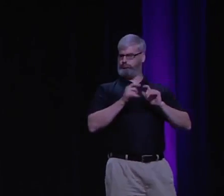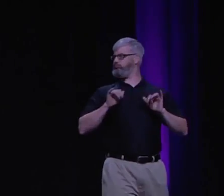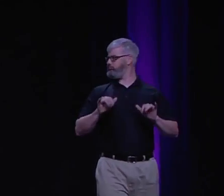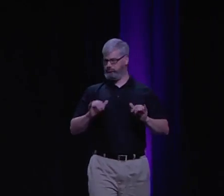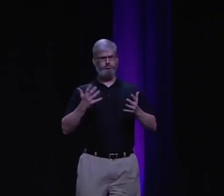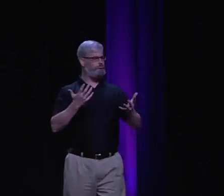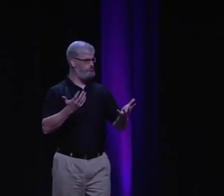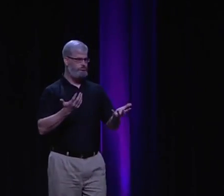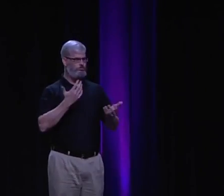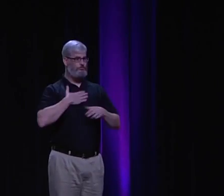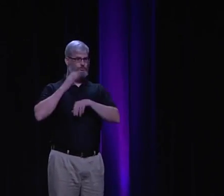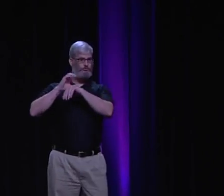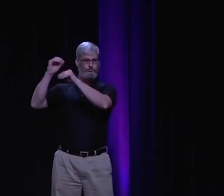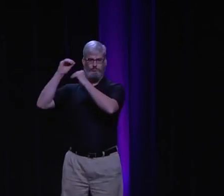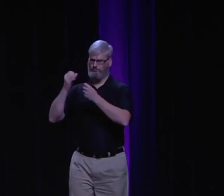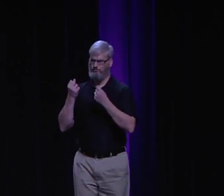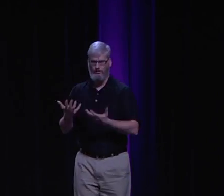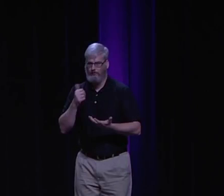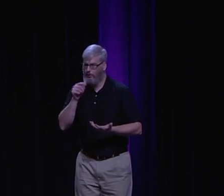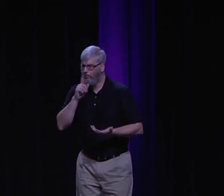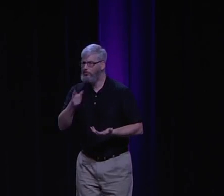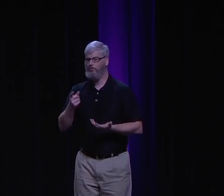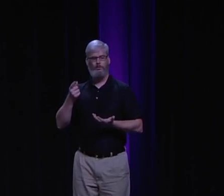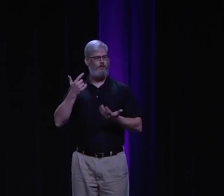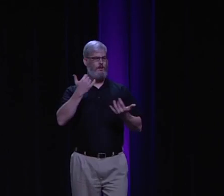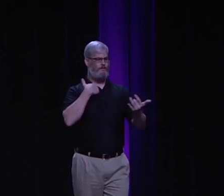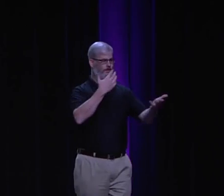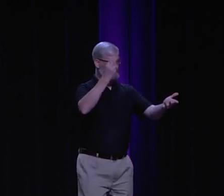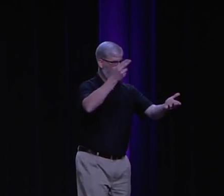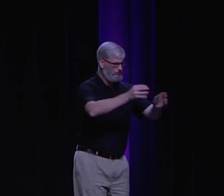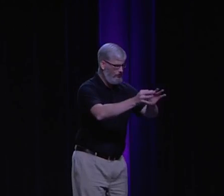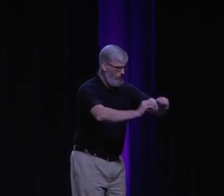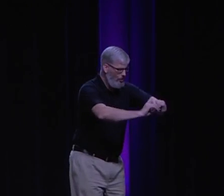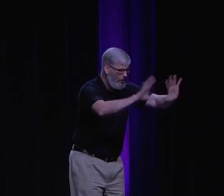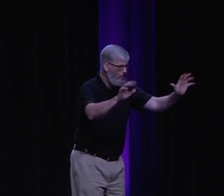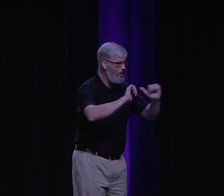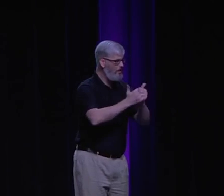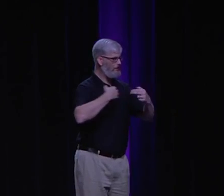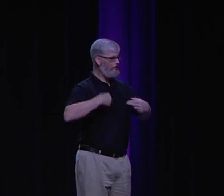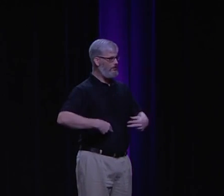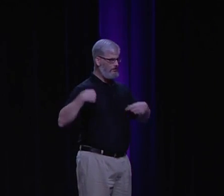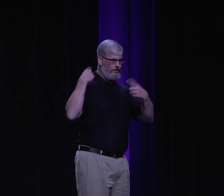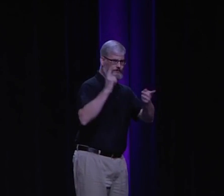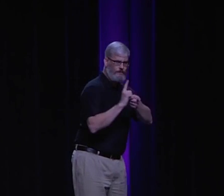The fact is, a lot of people are changing their mind about religion. They're finding out that what they've been told about